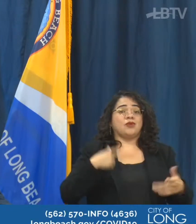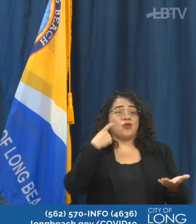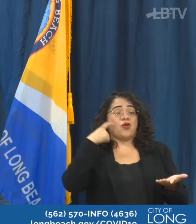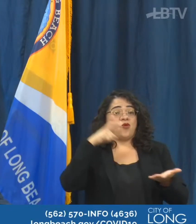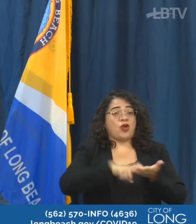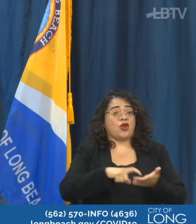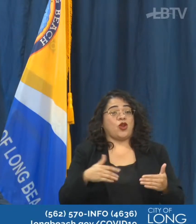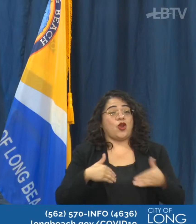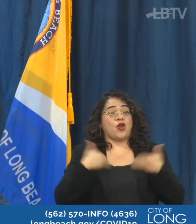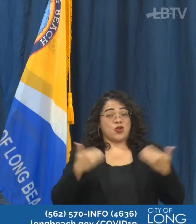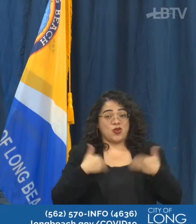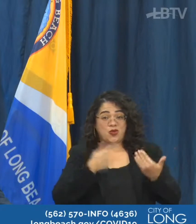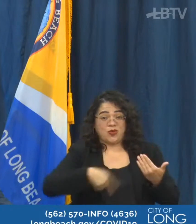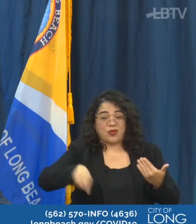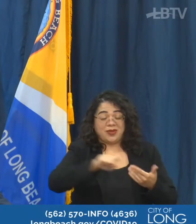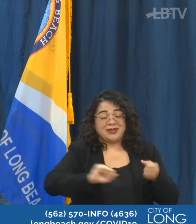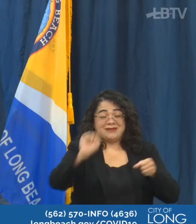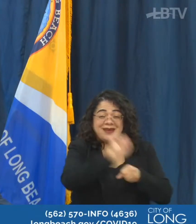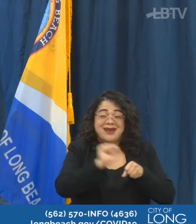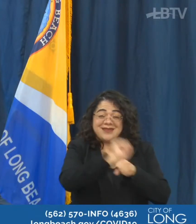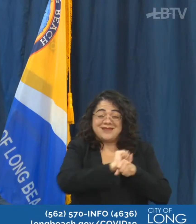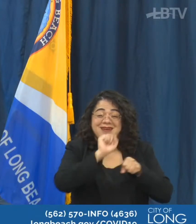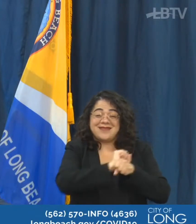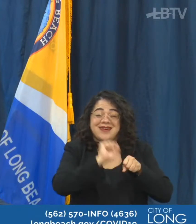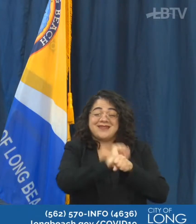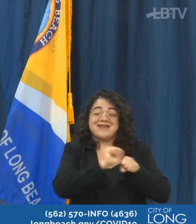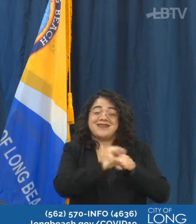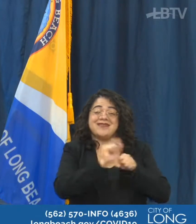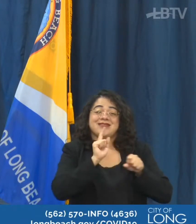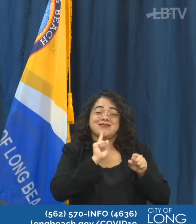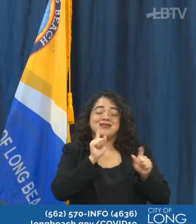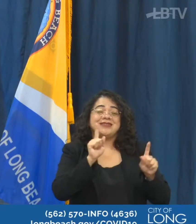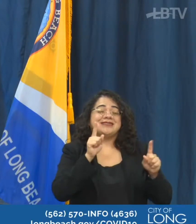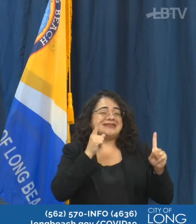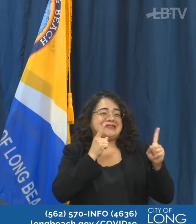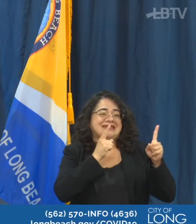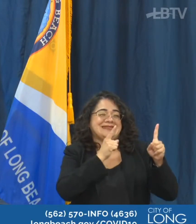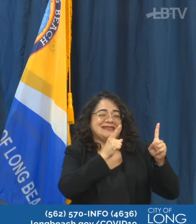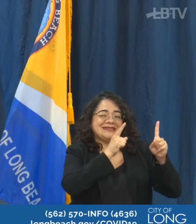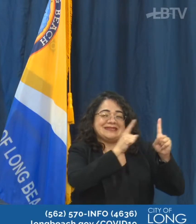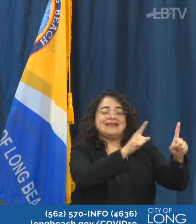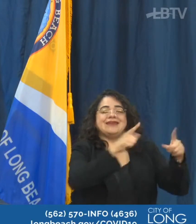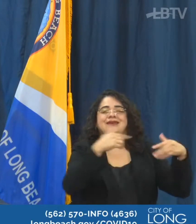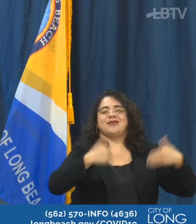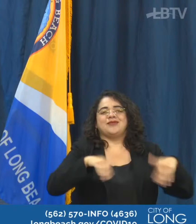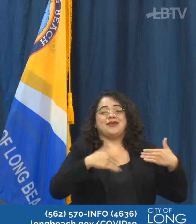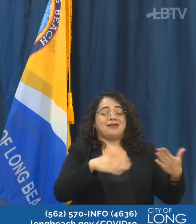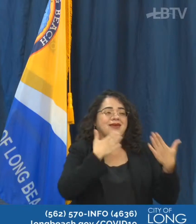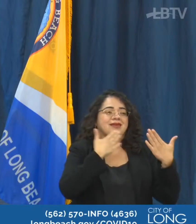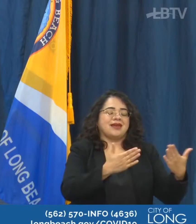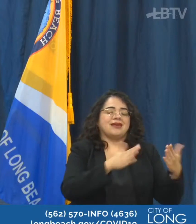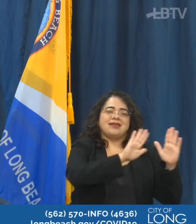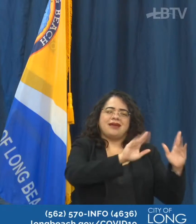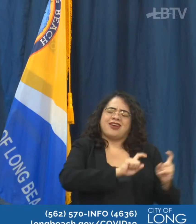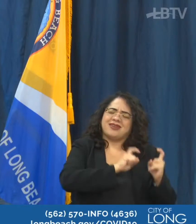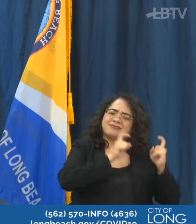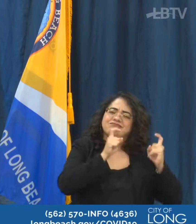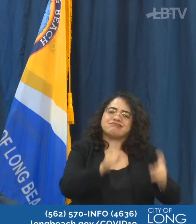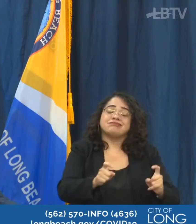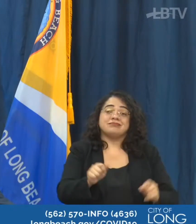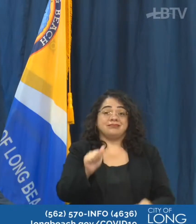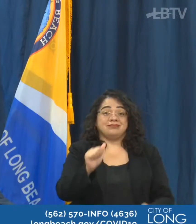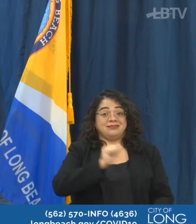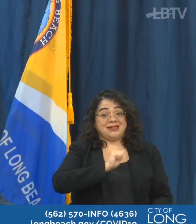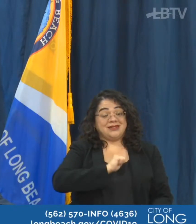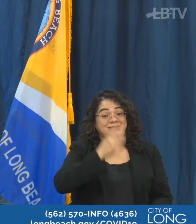young people never given up hope and I want to thank them for their contributions. I also want to say that as an immigrant